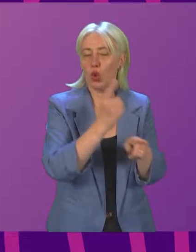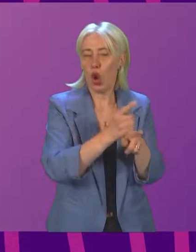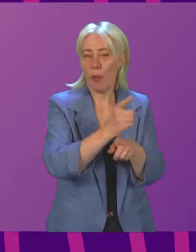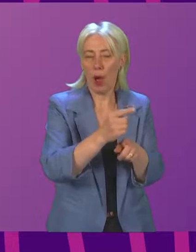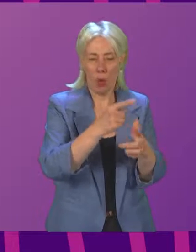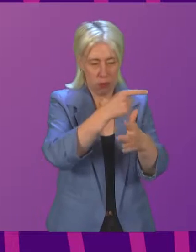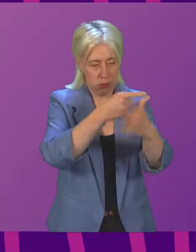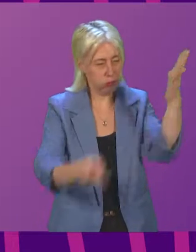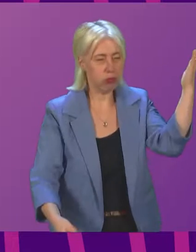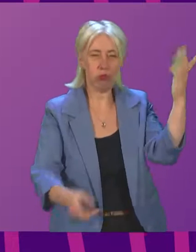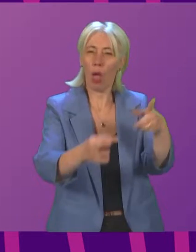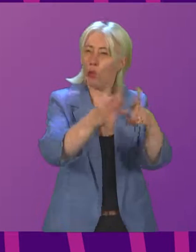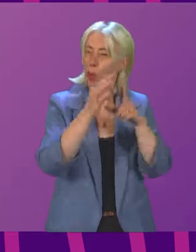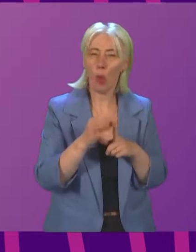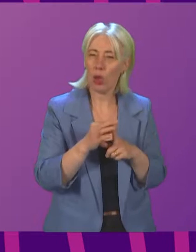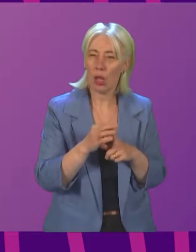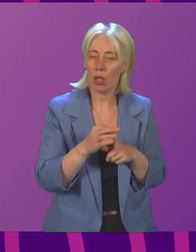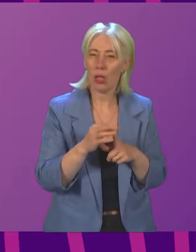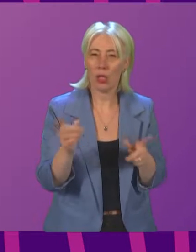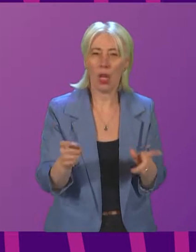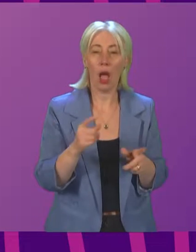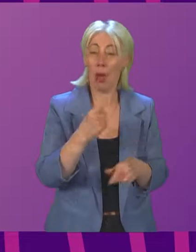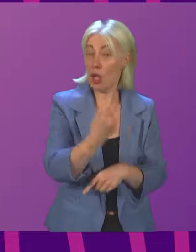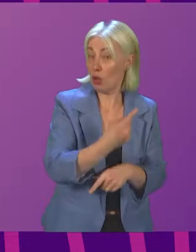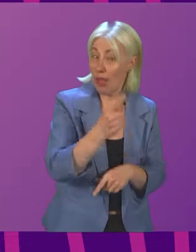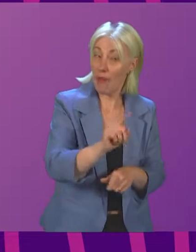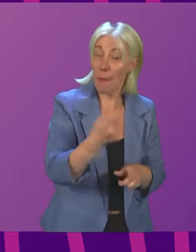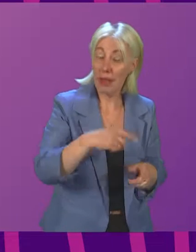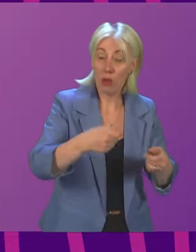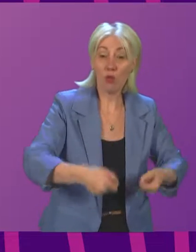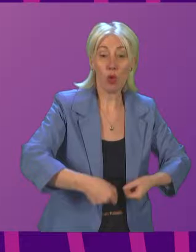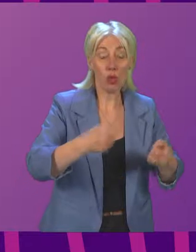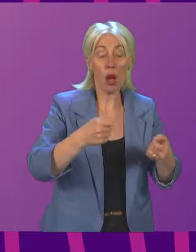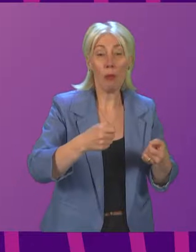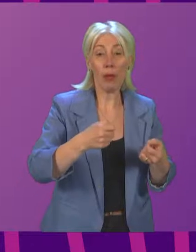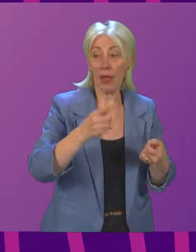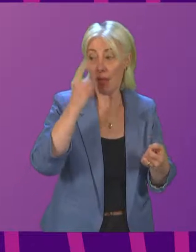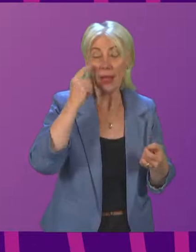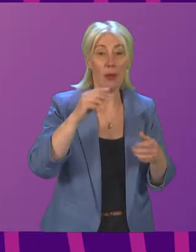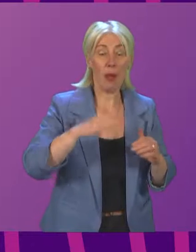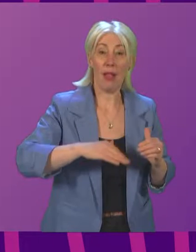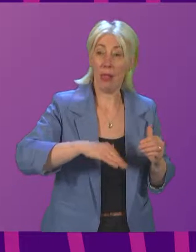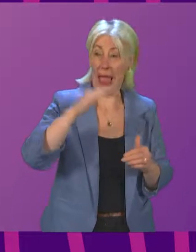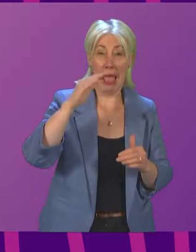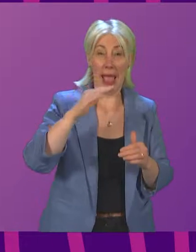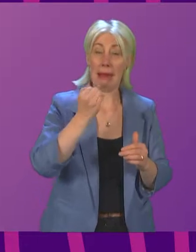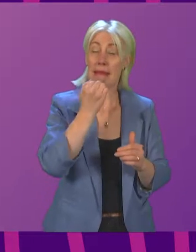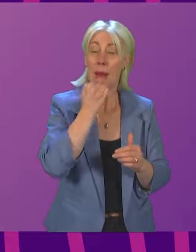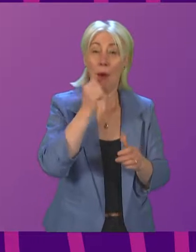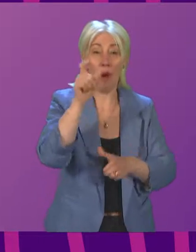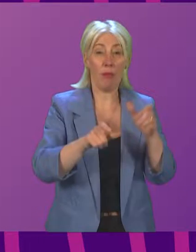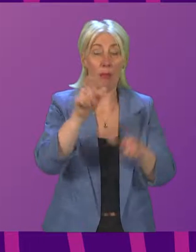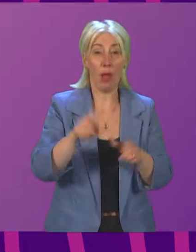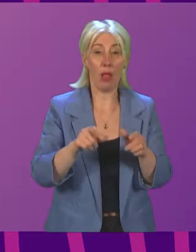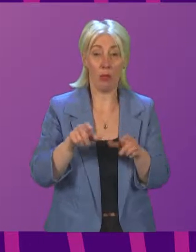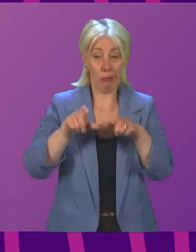which seek to address a number of concerns, not least concerns which he has raised in relation, for example, to the high remand population. It is always true